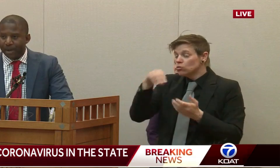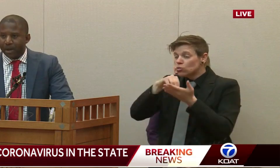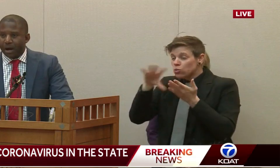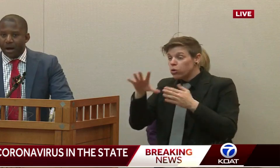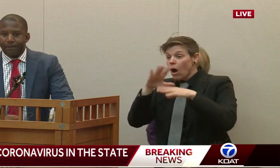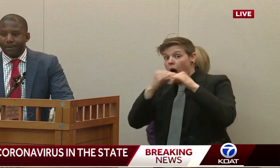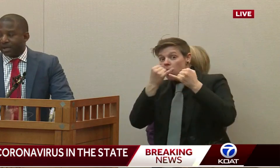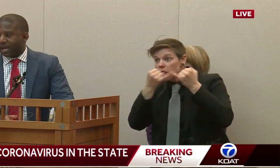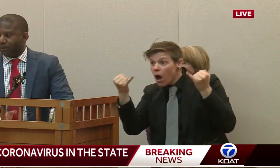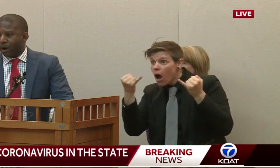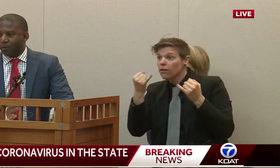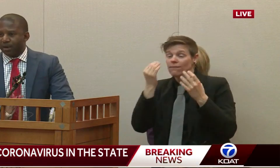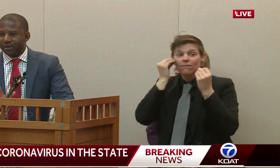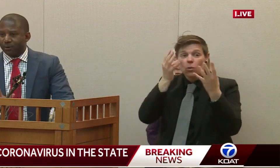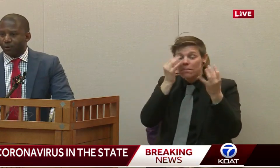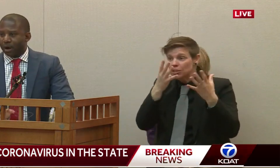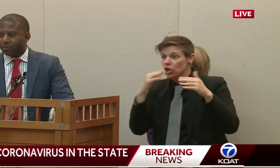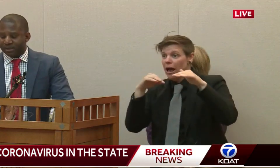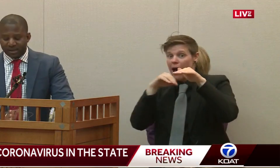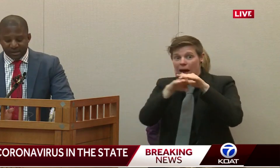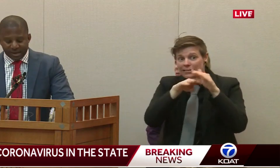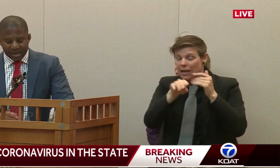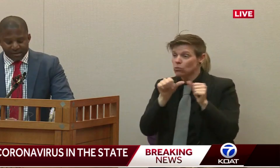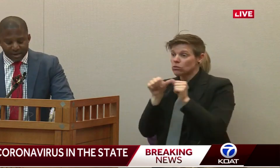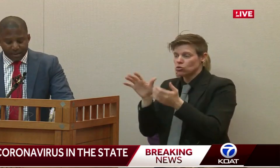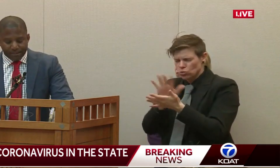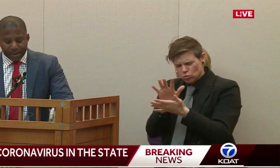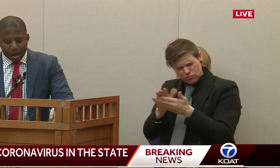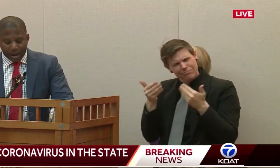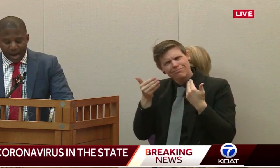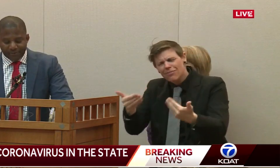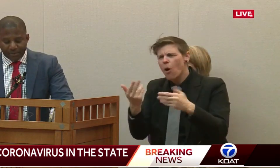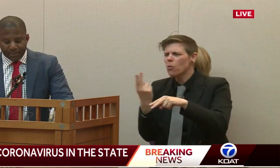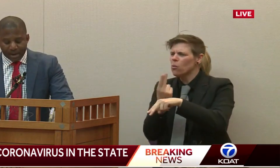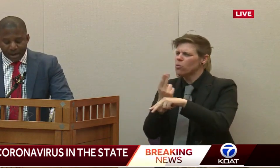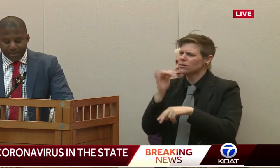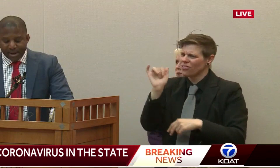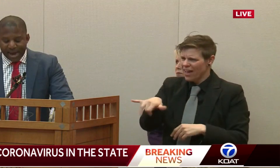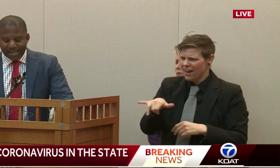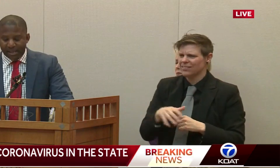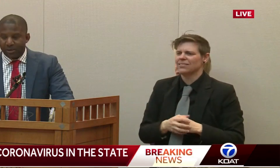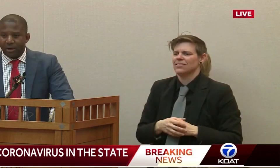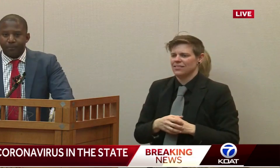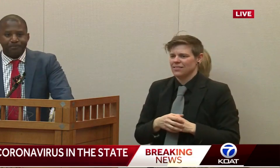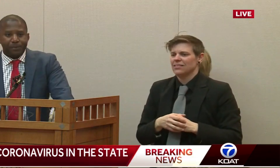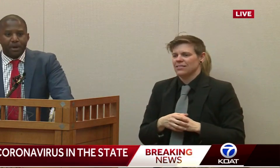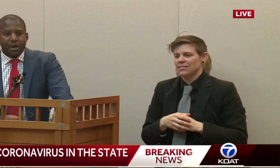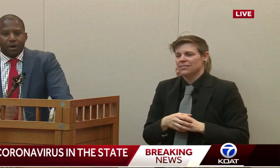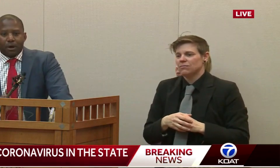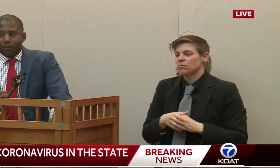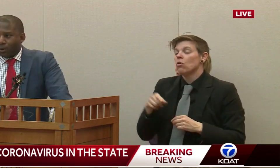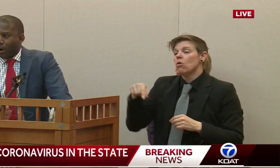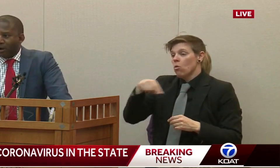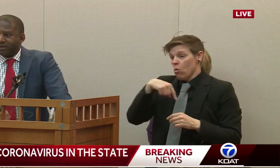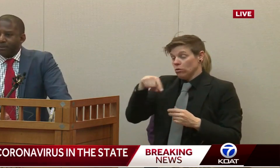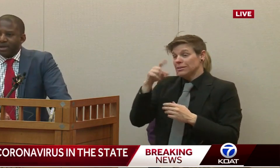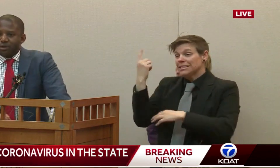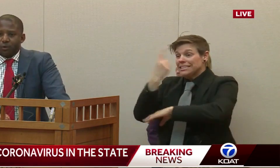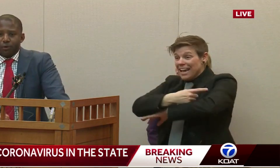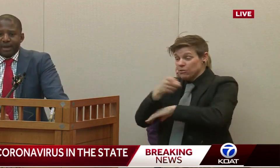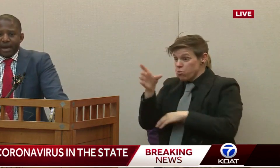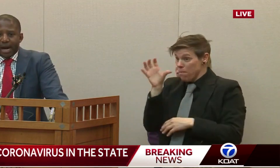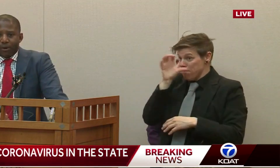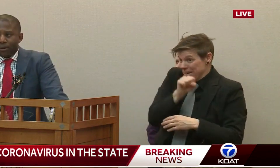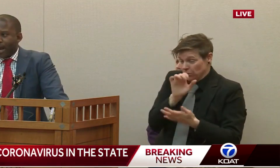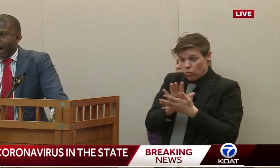program. But again, we are waiving the requirement that these days have to be made up at the end of the year. And we're also